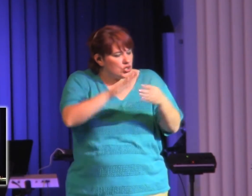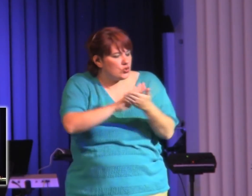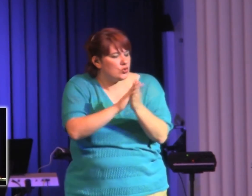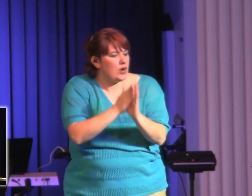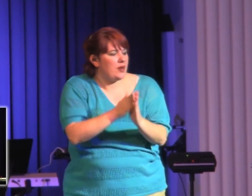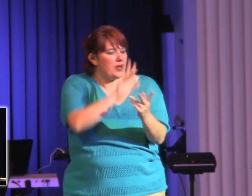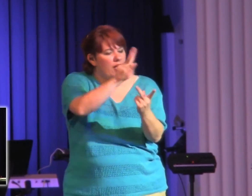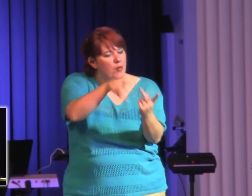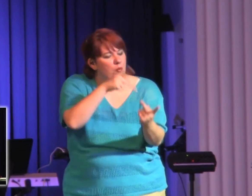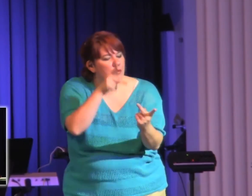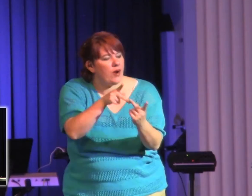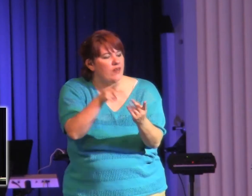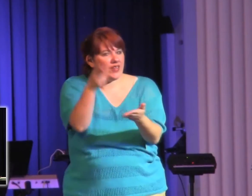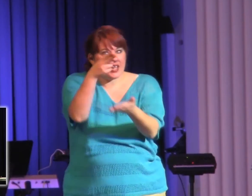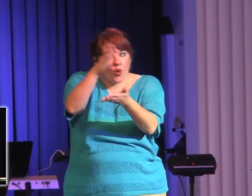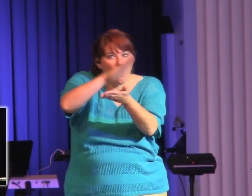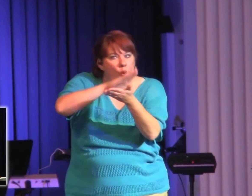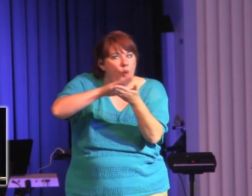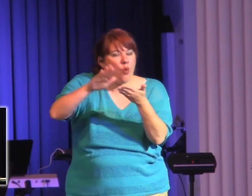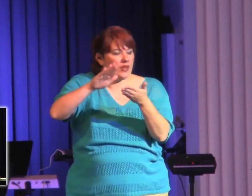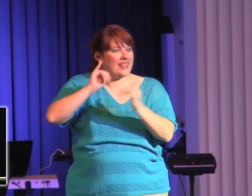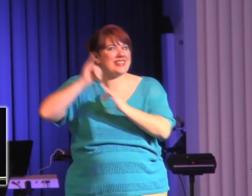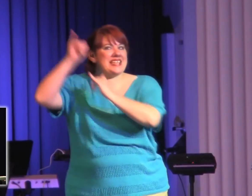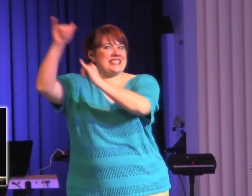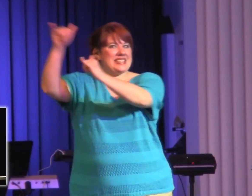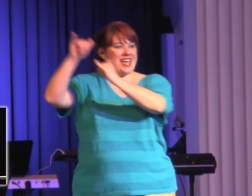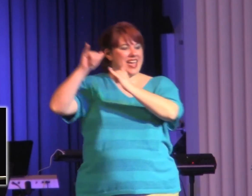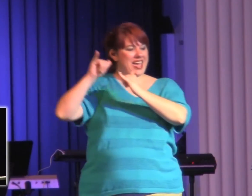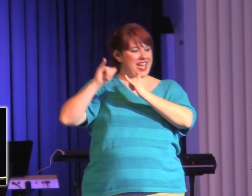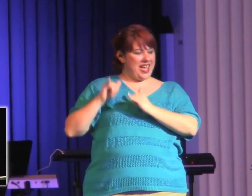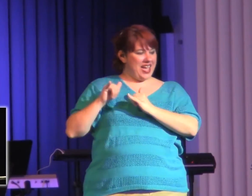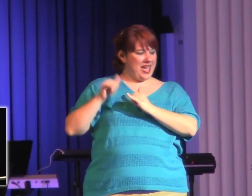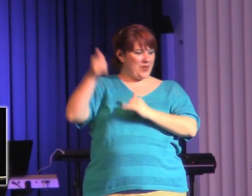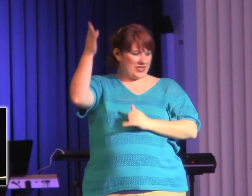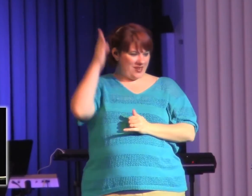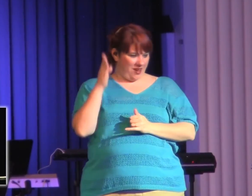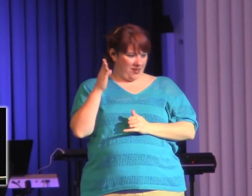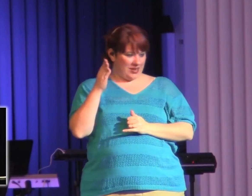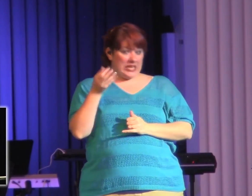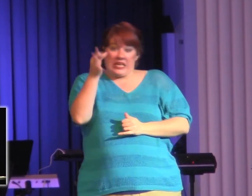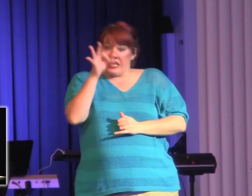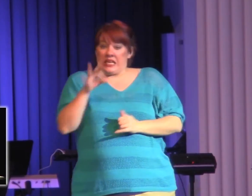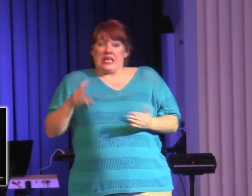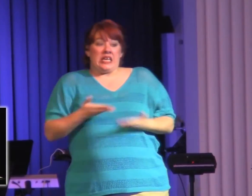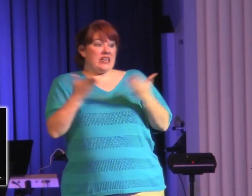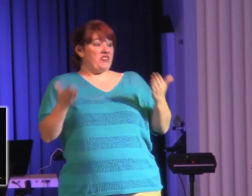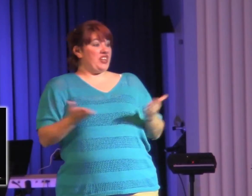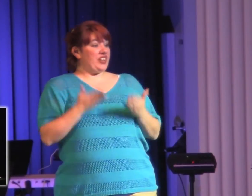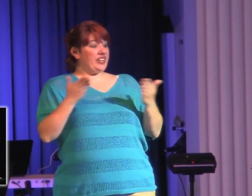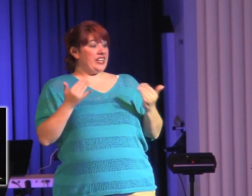a holy life. If you're here today and you feel like you've made it, let me tell you, you're number one in not making it.